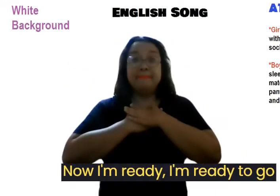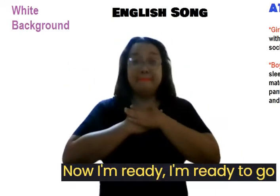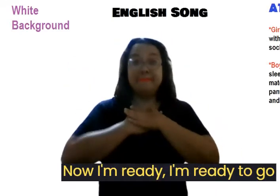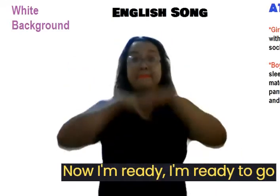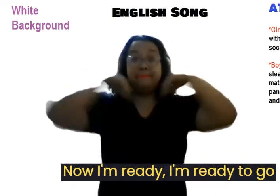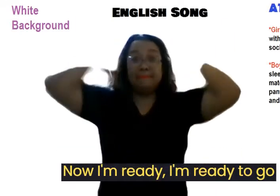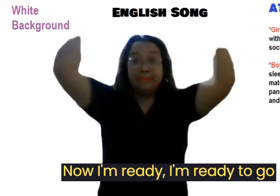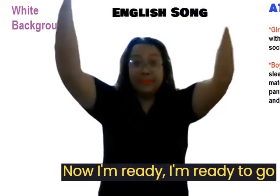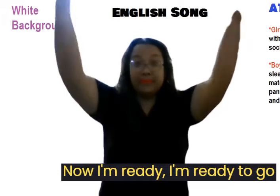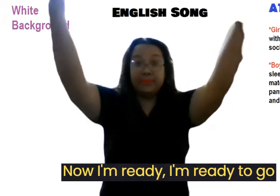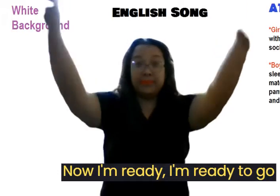to go.